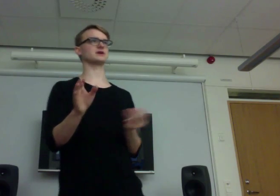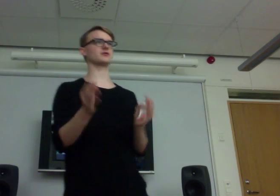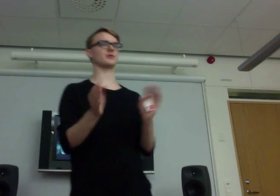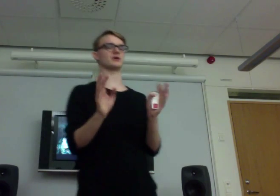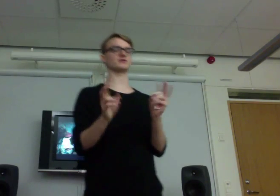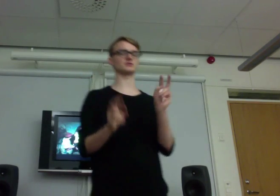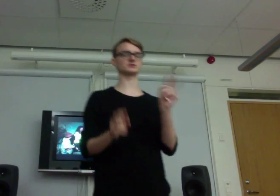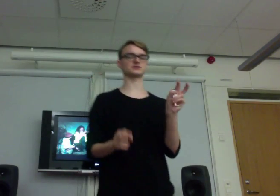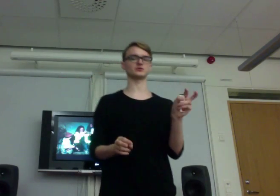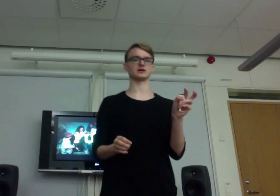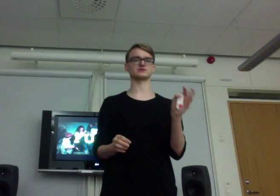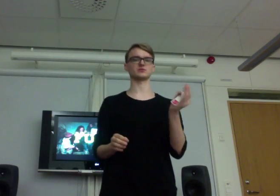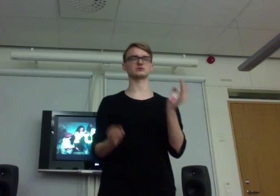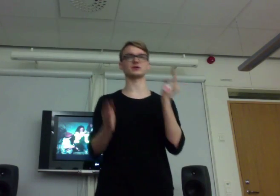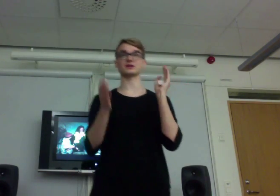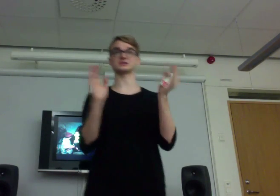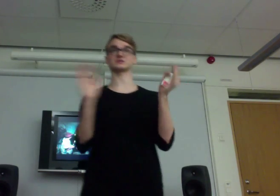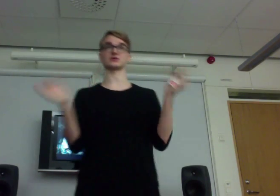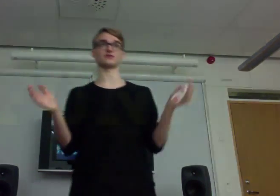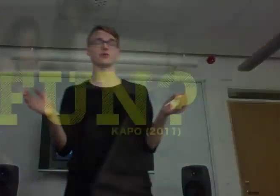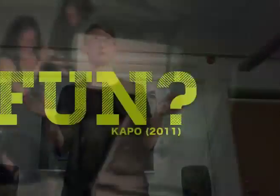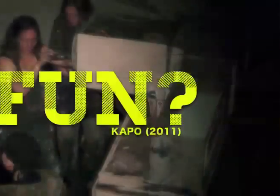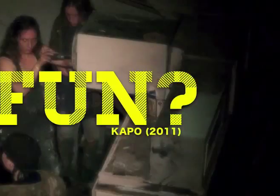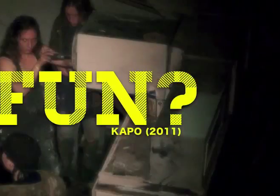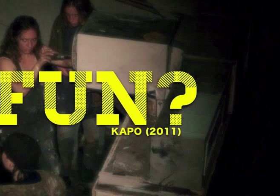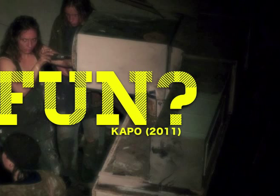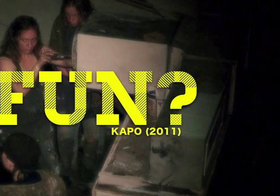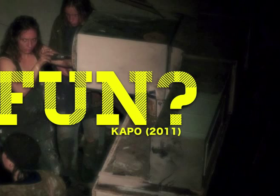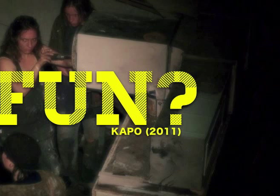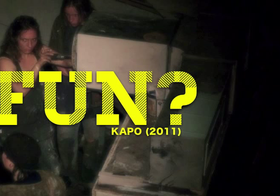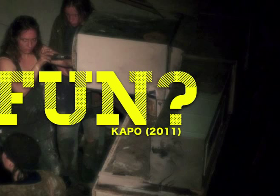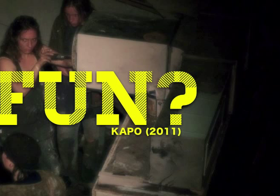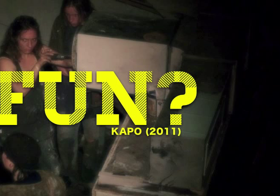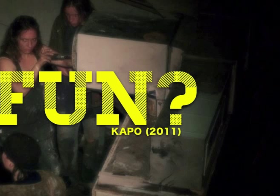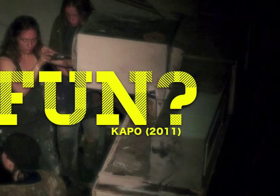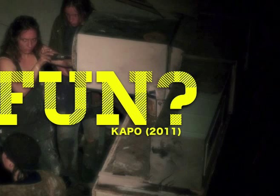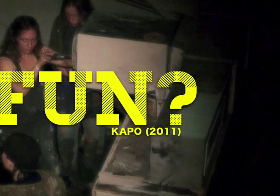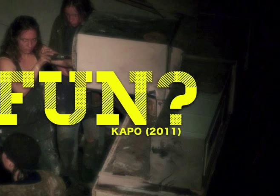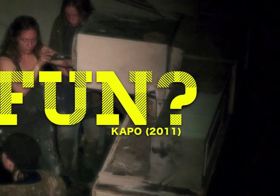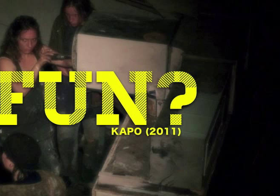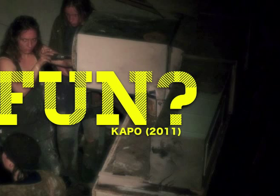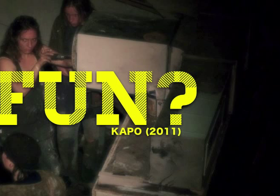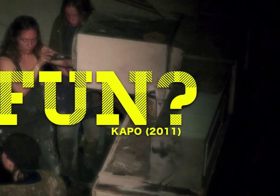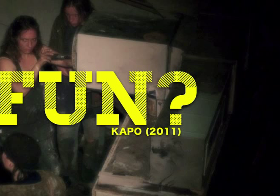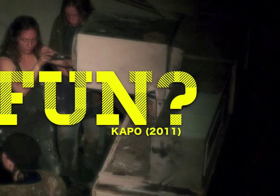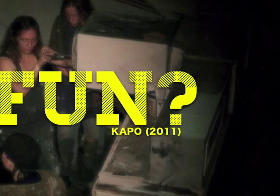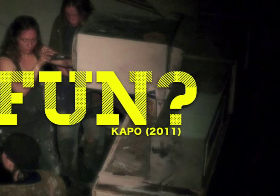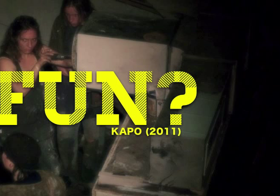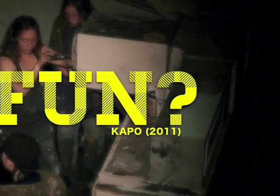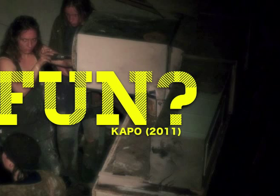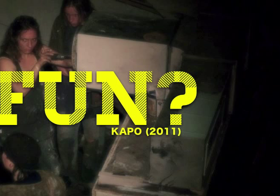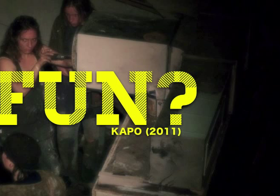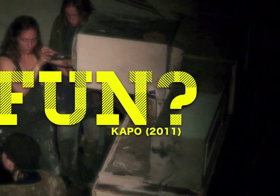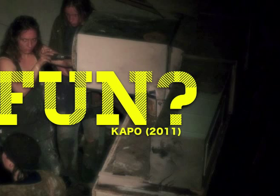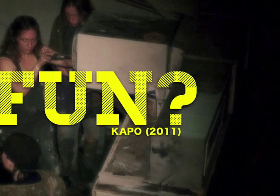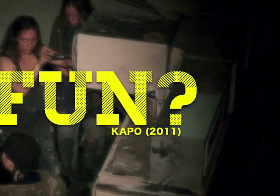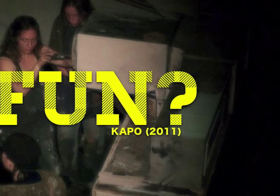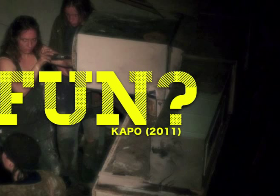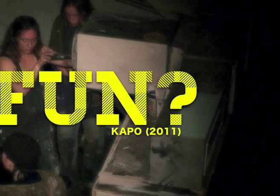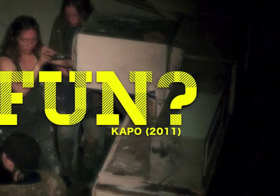don't remember if it was two days for most, but at least 24 hours. They went into a facility and were treated like prisoners on Guantanamo Bay.